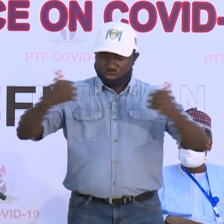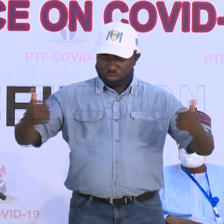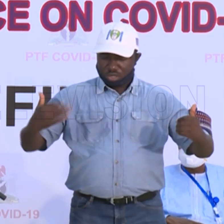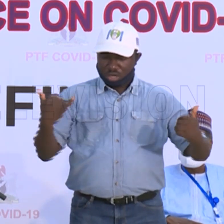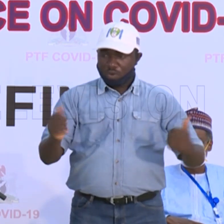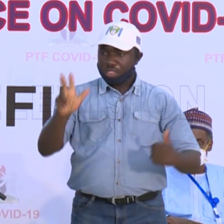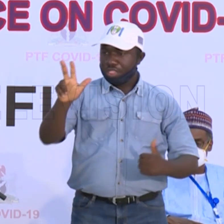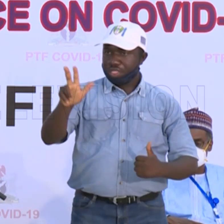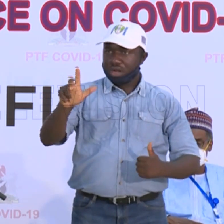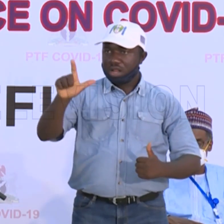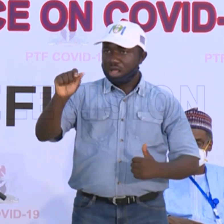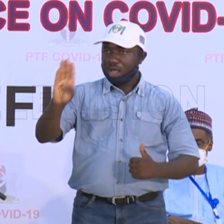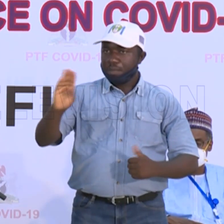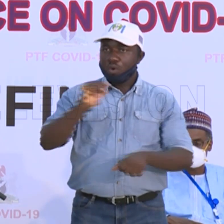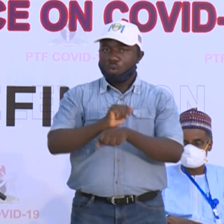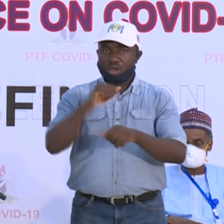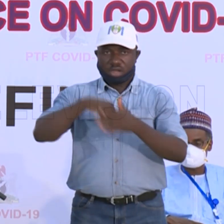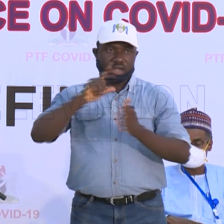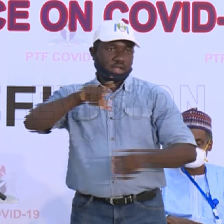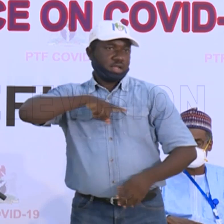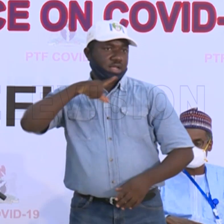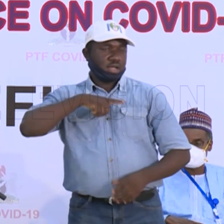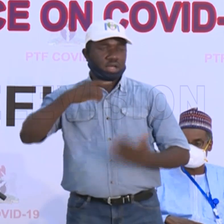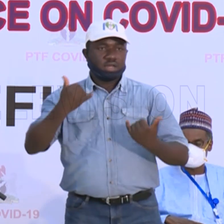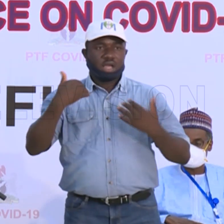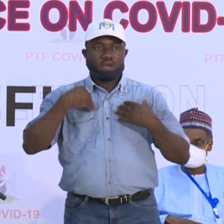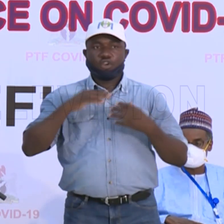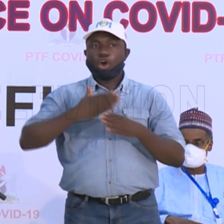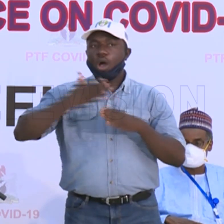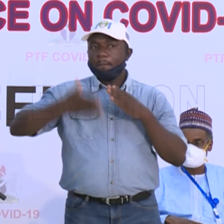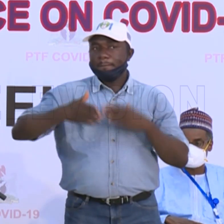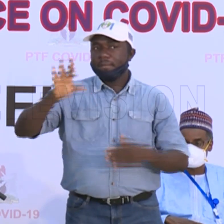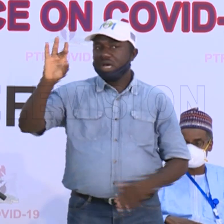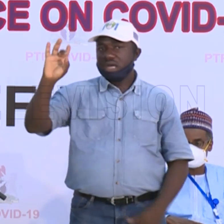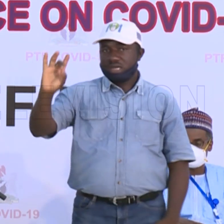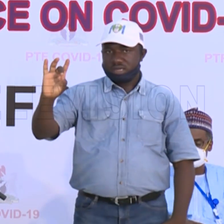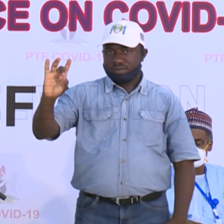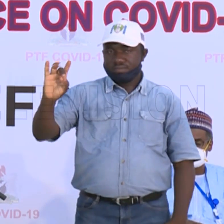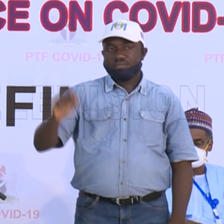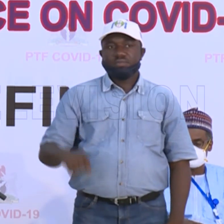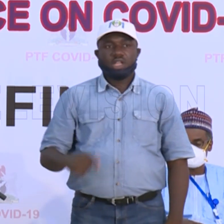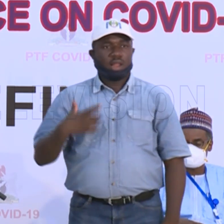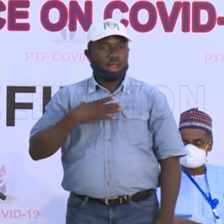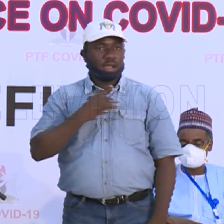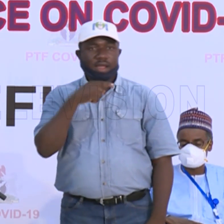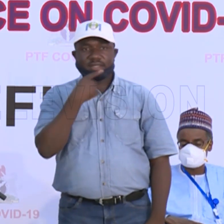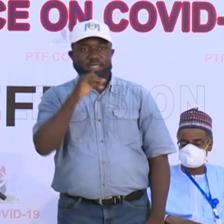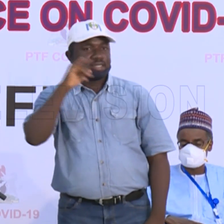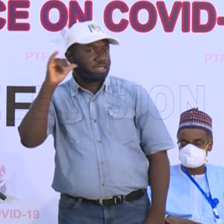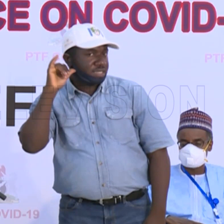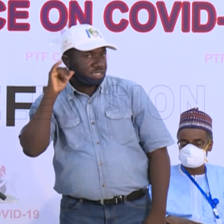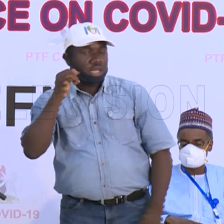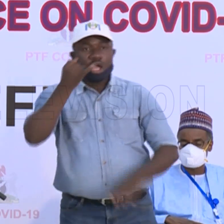labs working independently in Lagos, so we now have a total of eight. Like I said yesterday, Ibadan